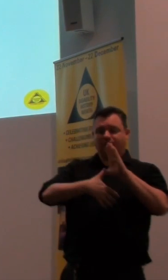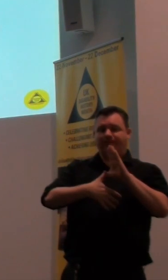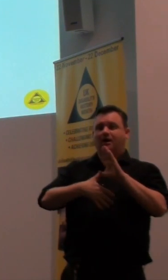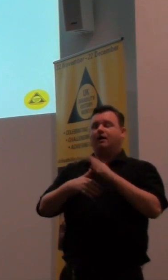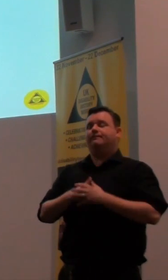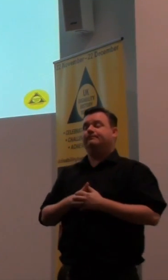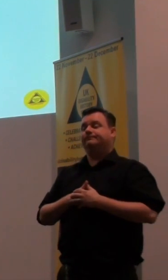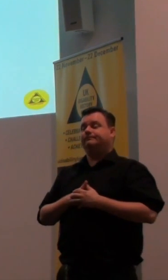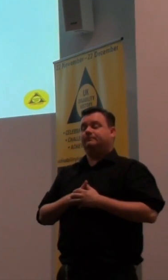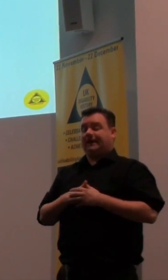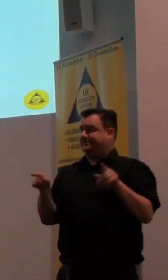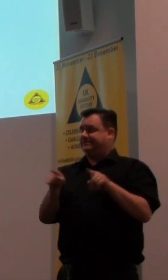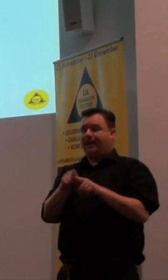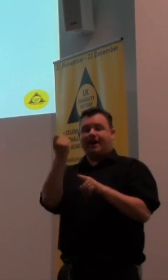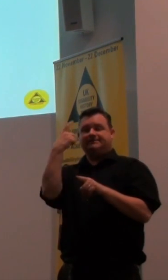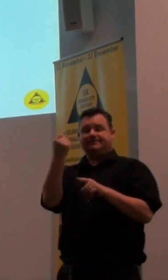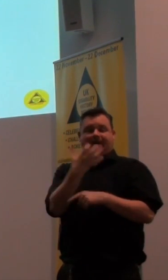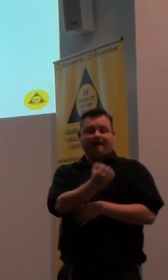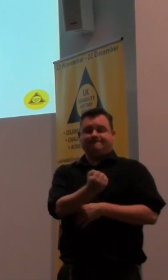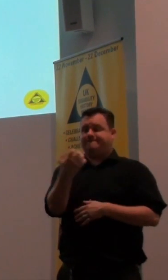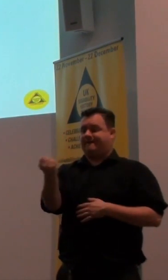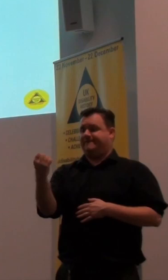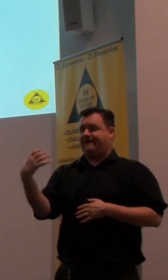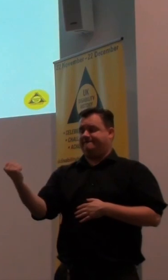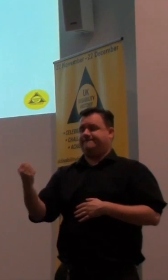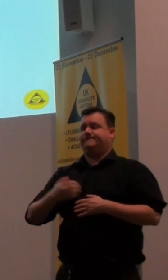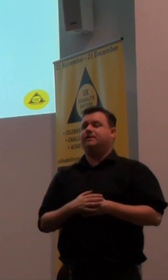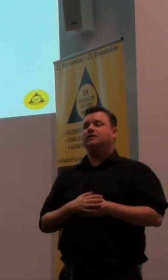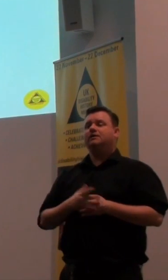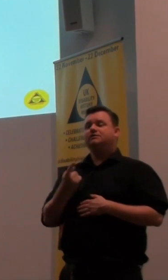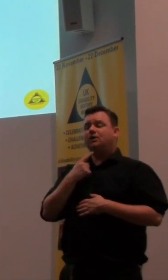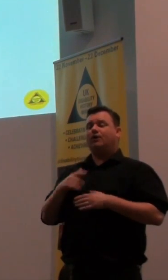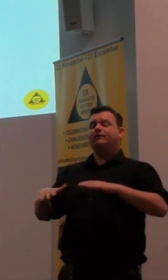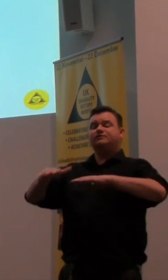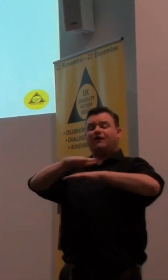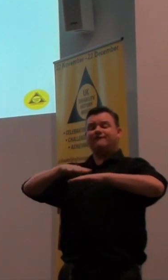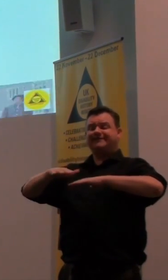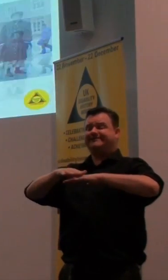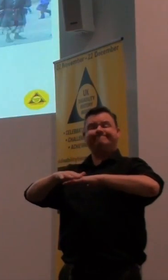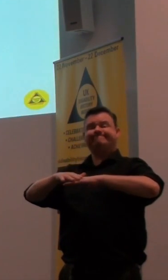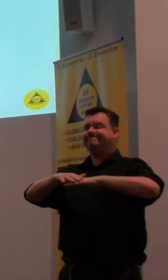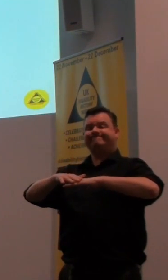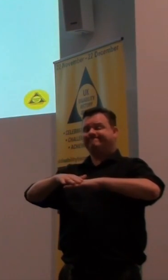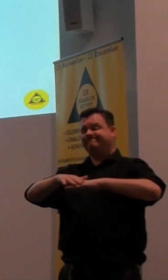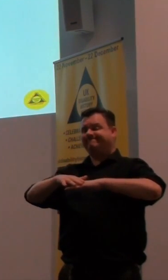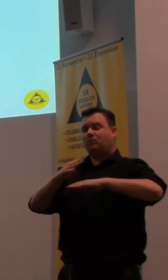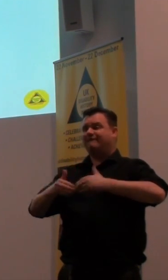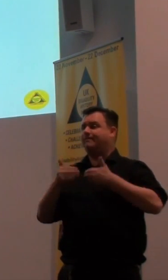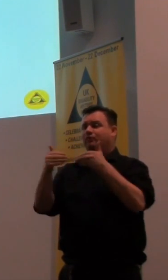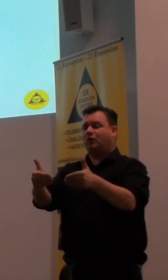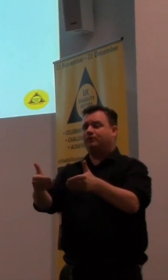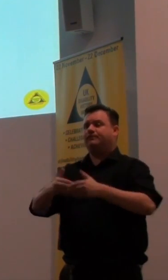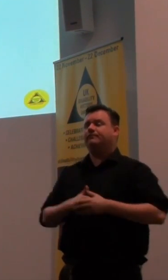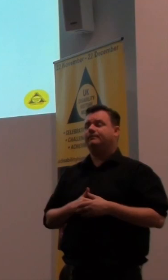The same ideas are there. So we haven't really, apart from a bit on the surface, moved on. Then,